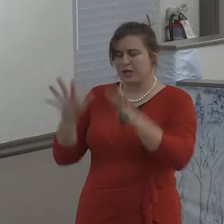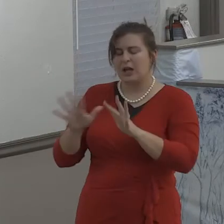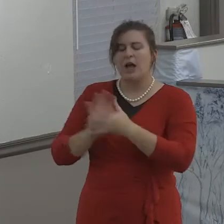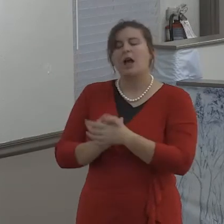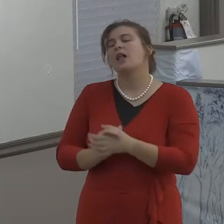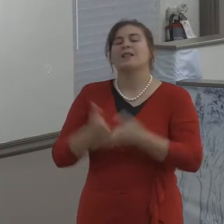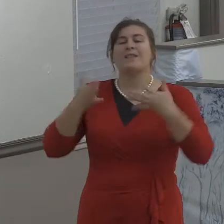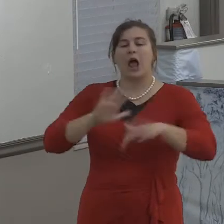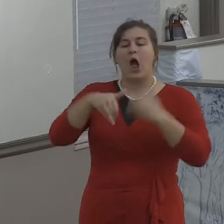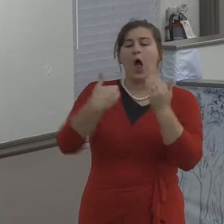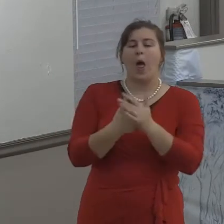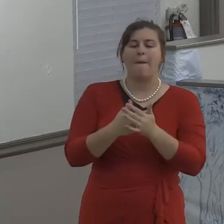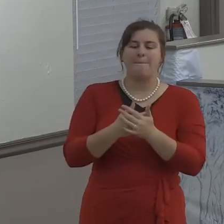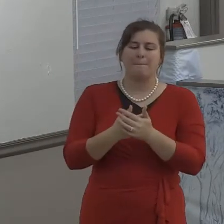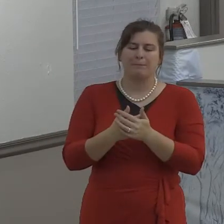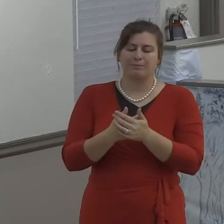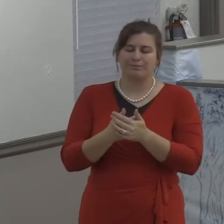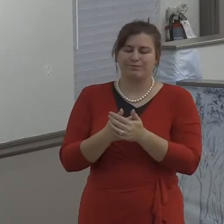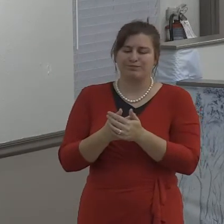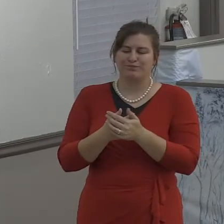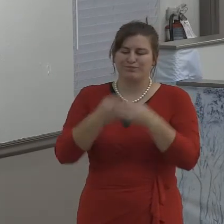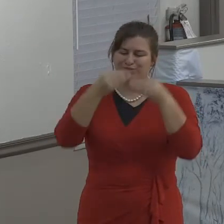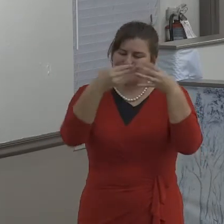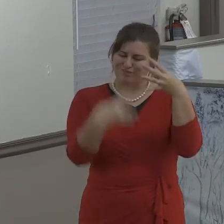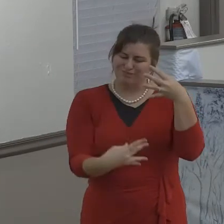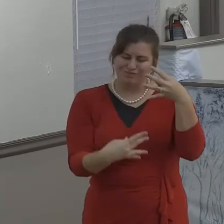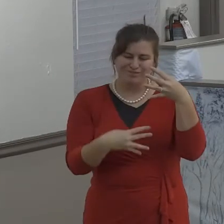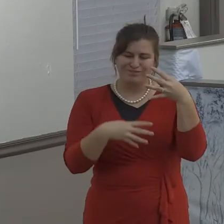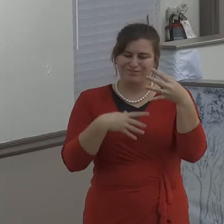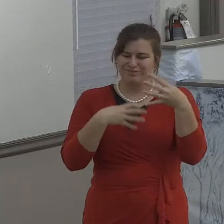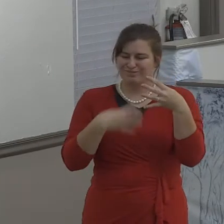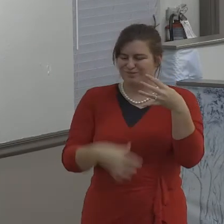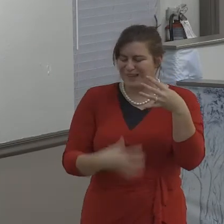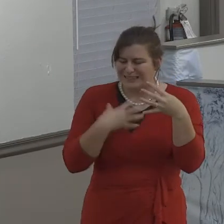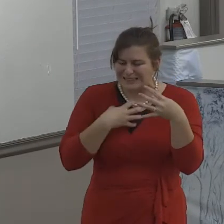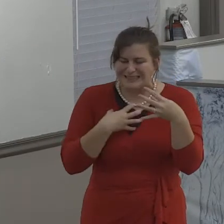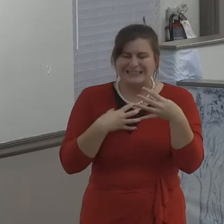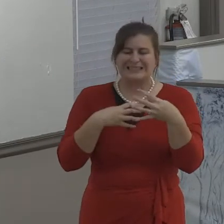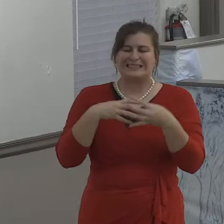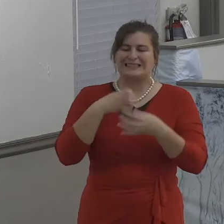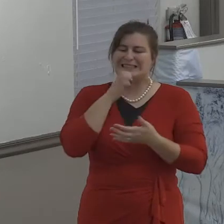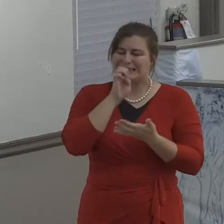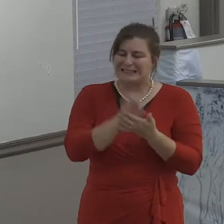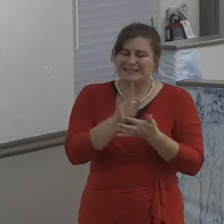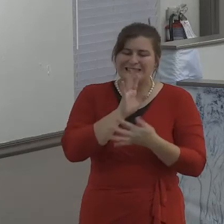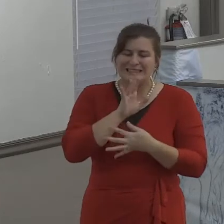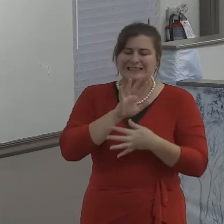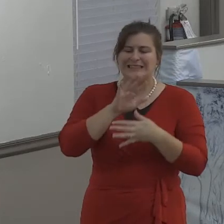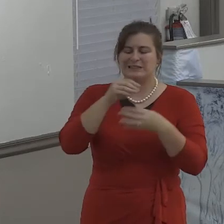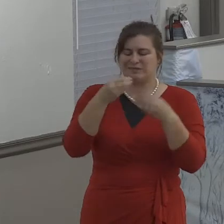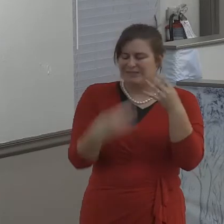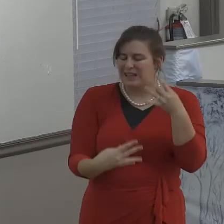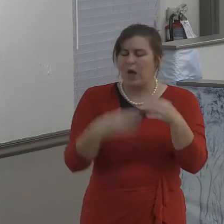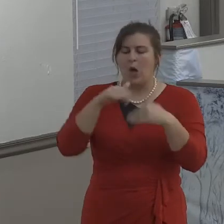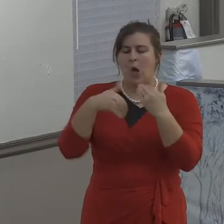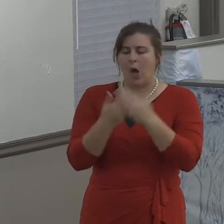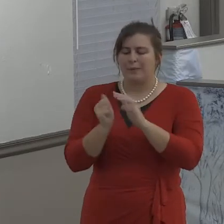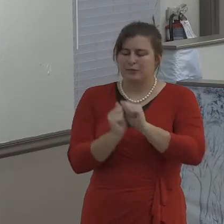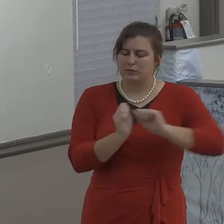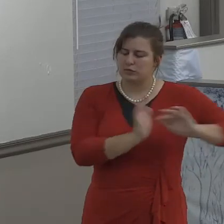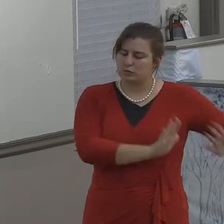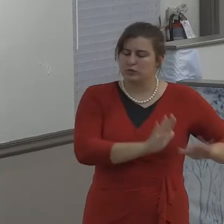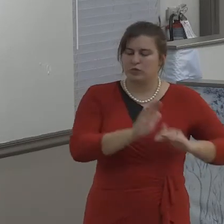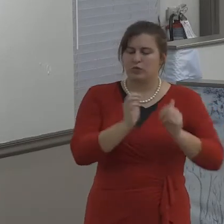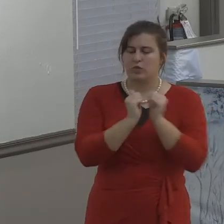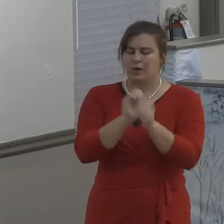Threats. That's called malice in the Bible. Our relationships, no